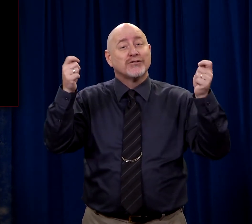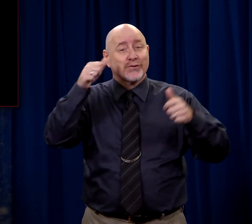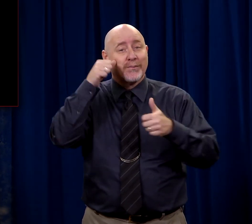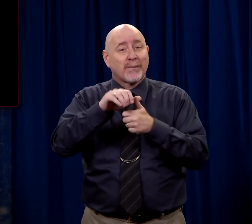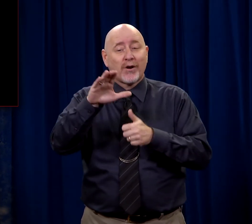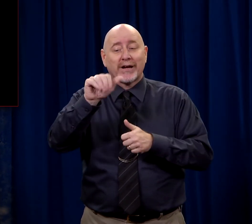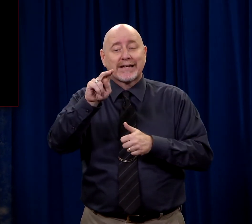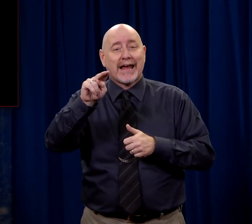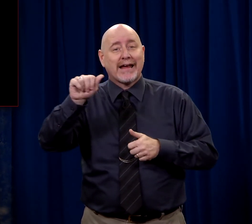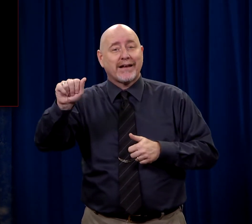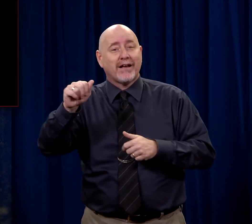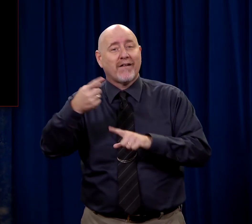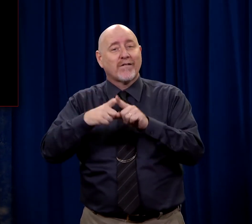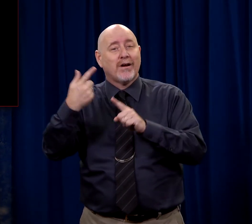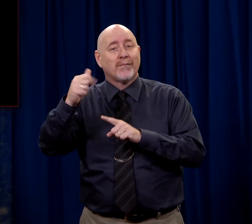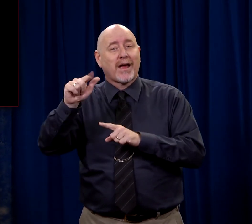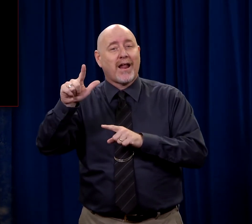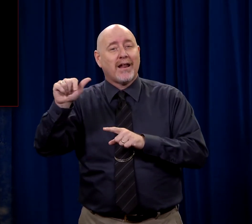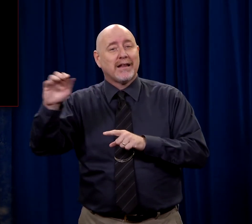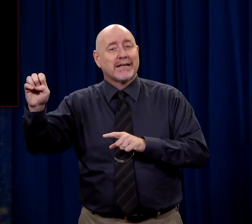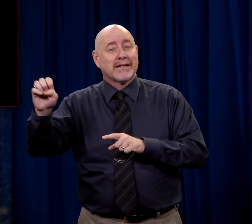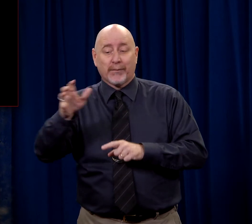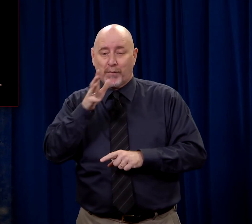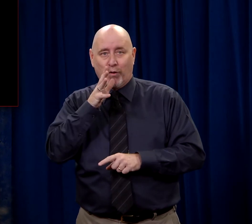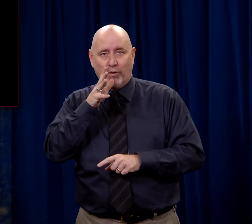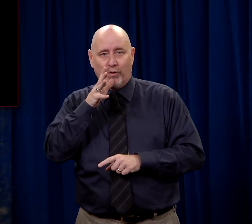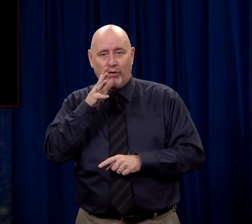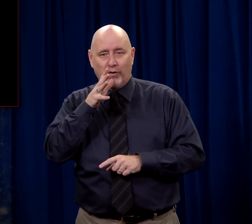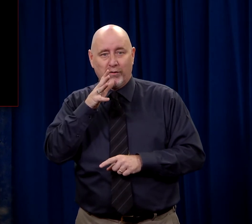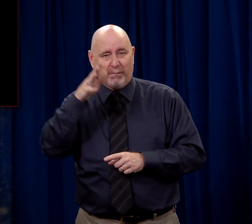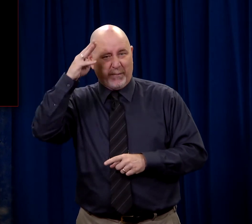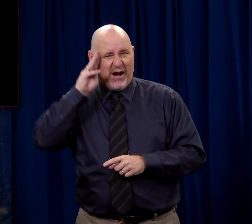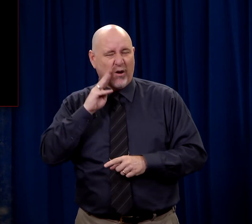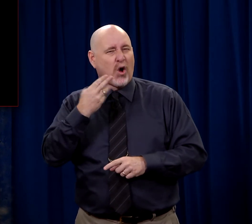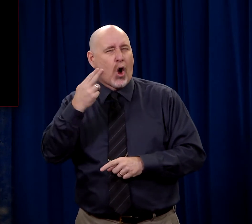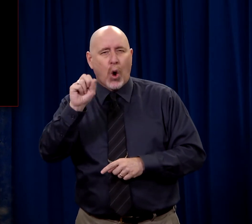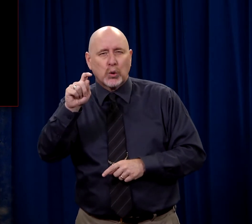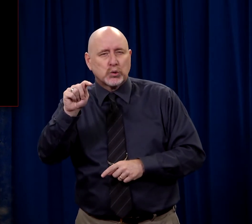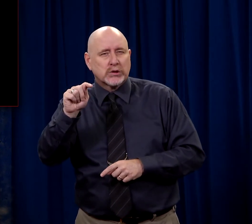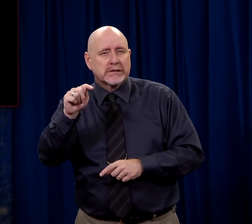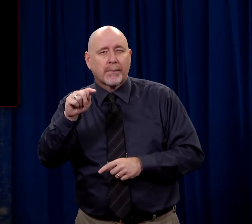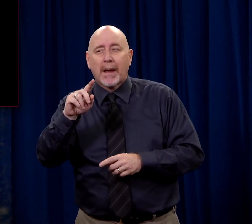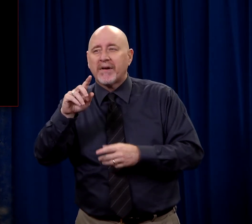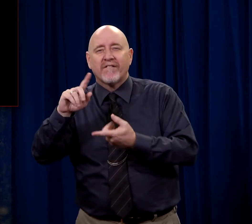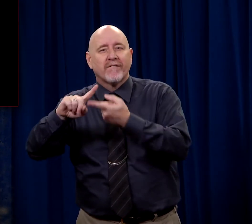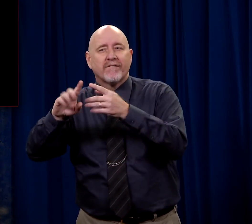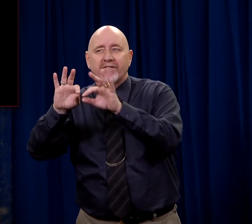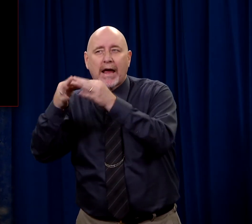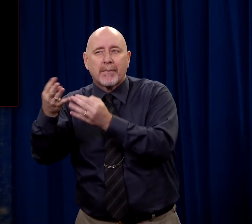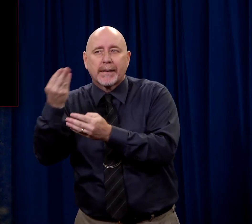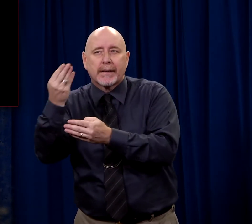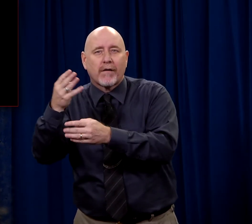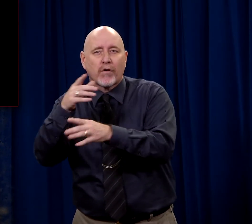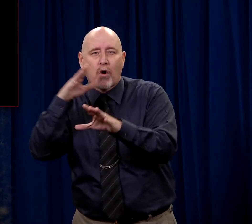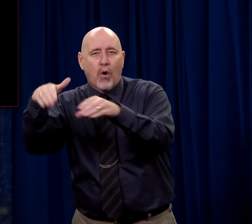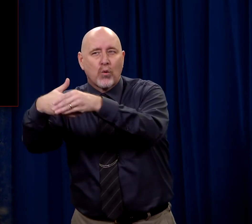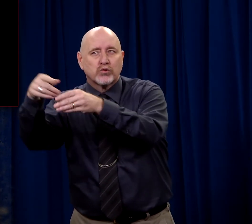feast at Cana of Galilee and Mary was apparently one of the hostesses. I don't know if she was kin to the person. I don't know. But